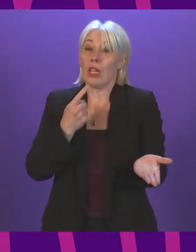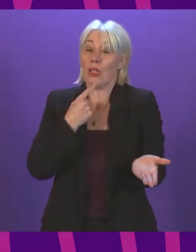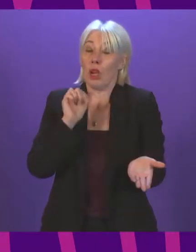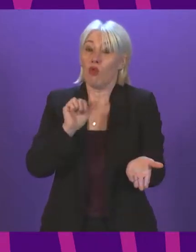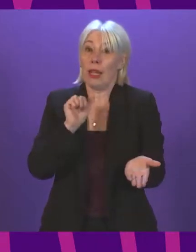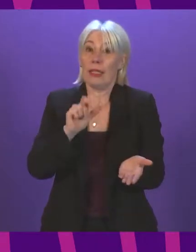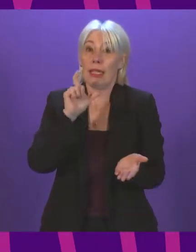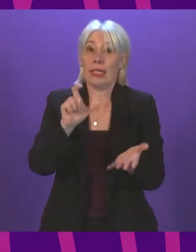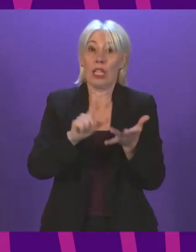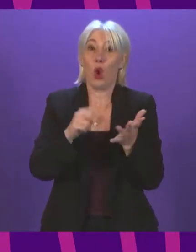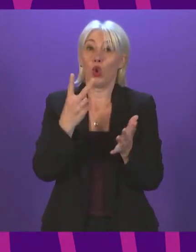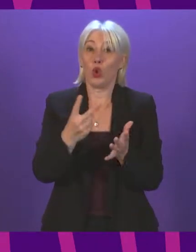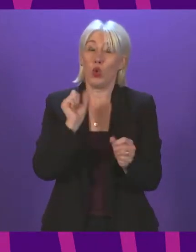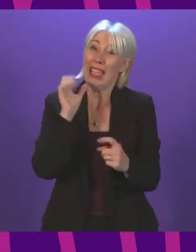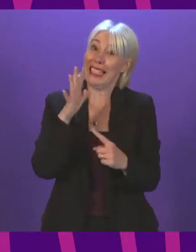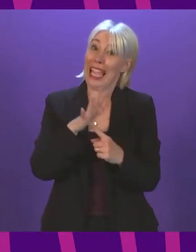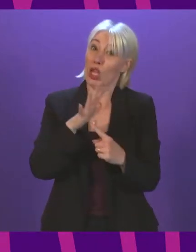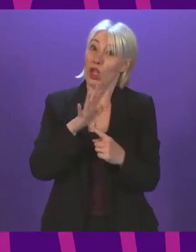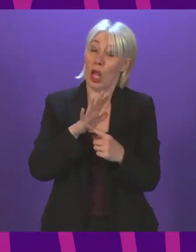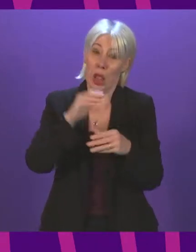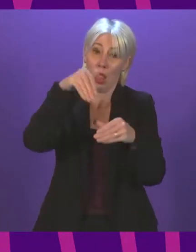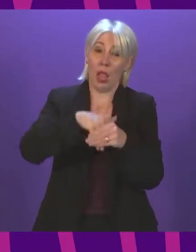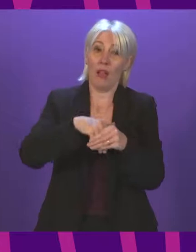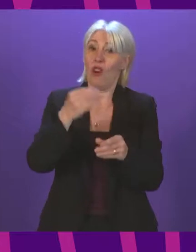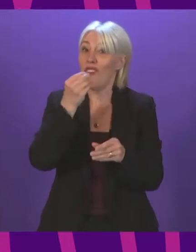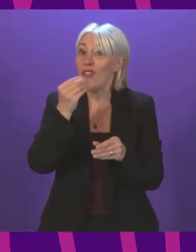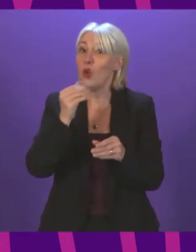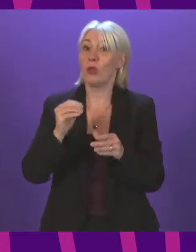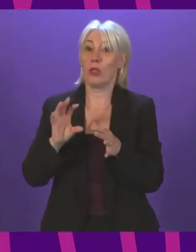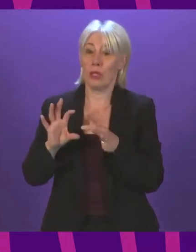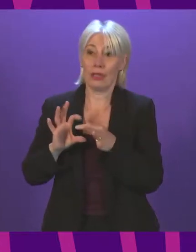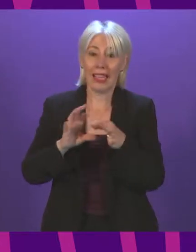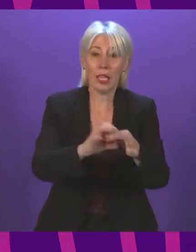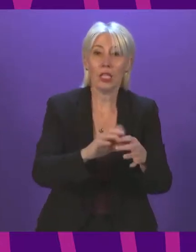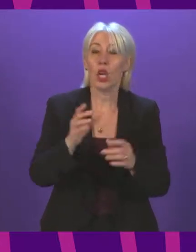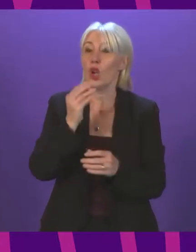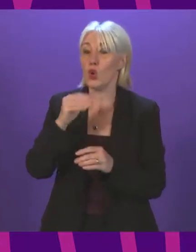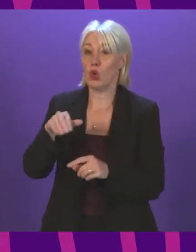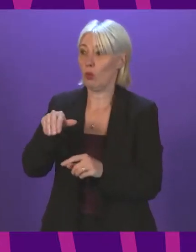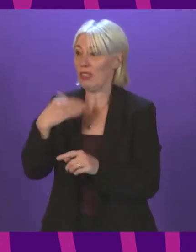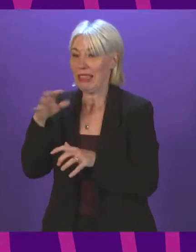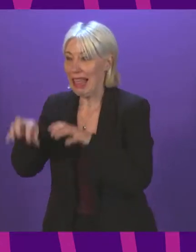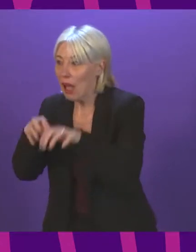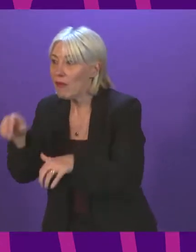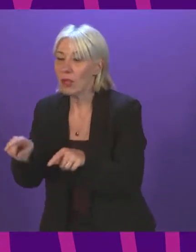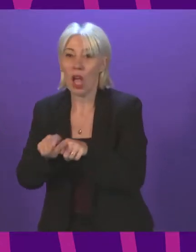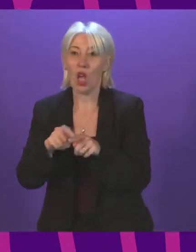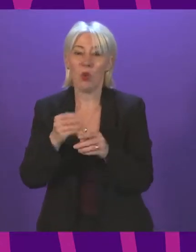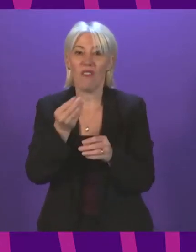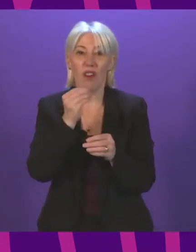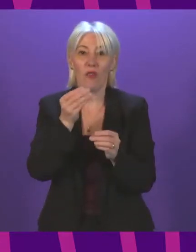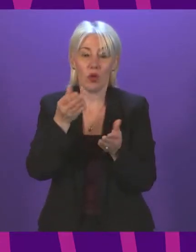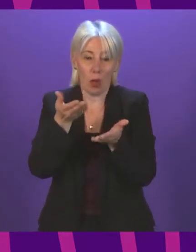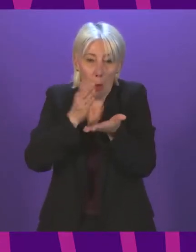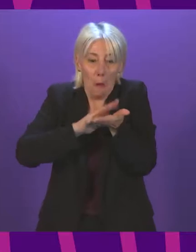CO2 is essential as a component in food supply chain. It is used in our abattoirs and to vacuum-pack food products and to